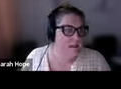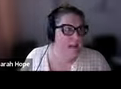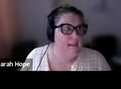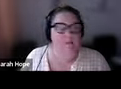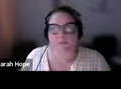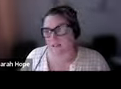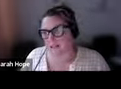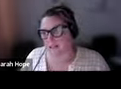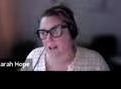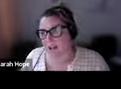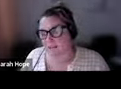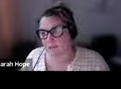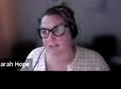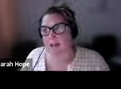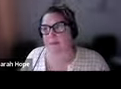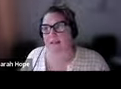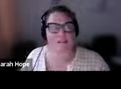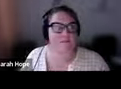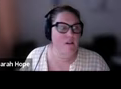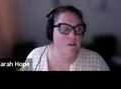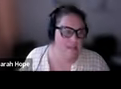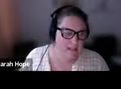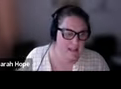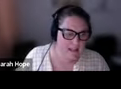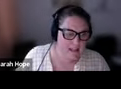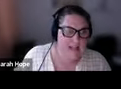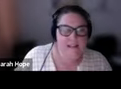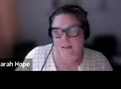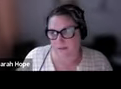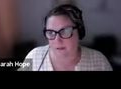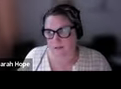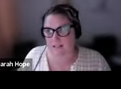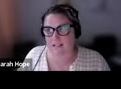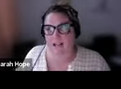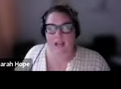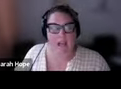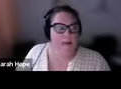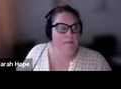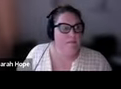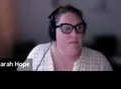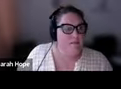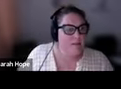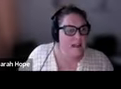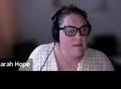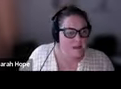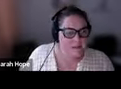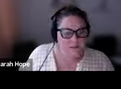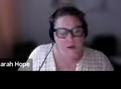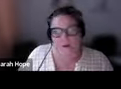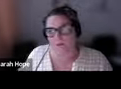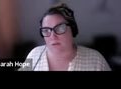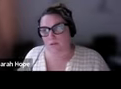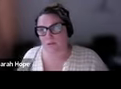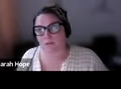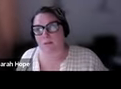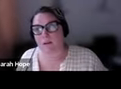And that was really exciting because that meant that the following year, and Liz worked on this, the play was able to